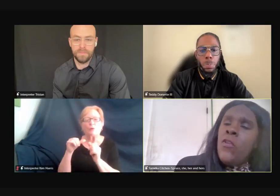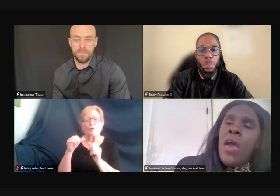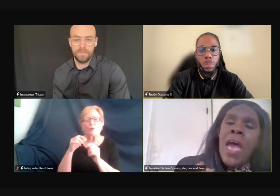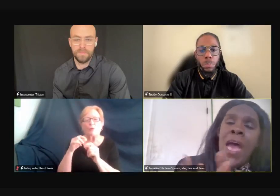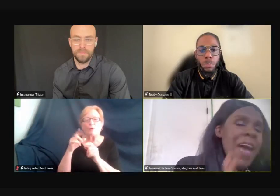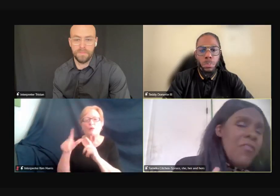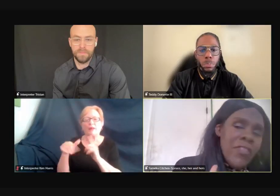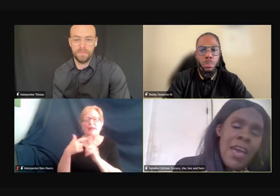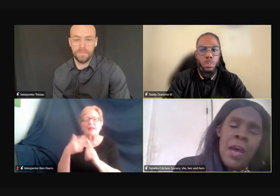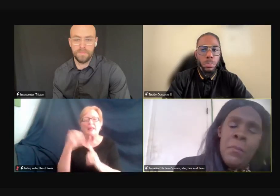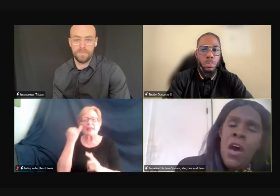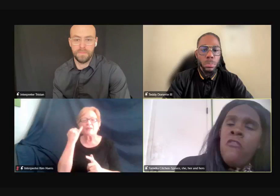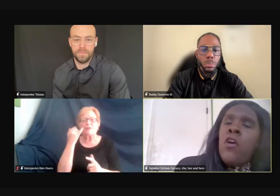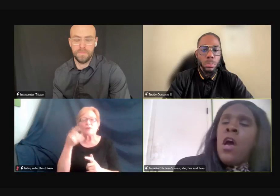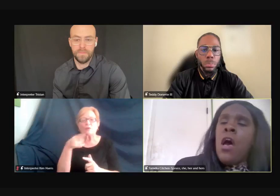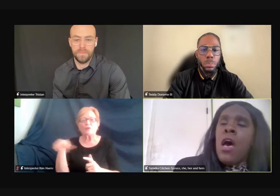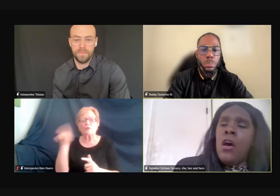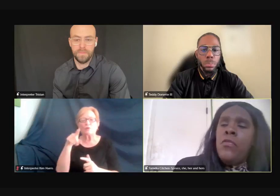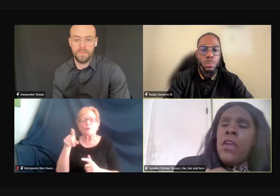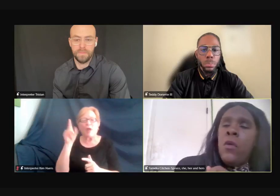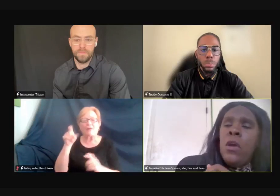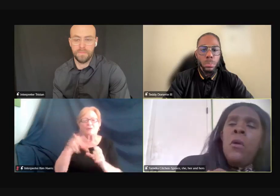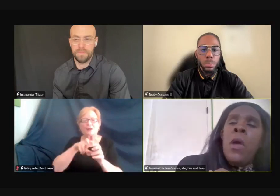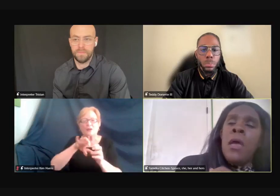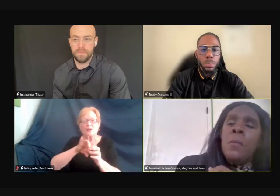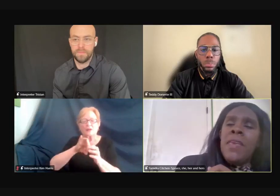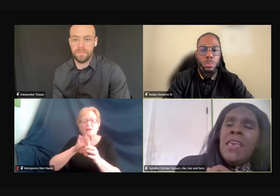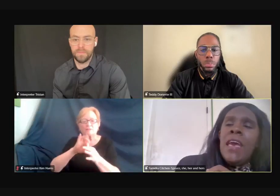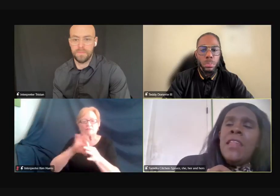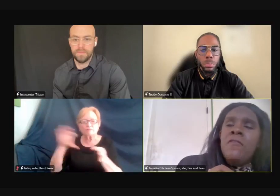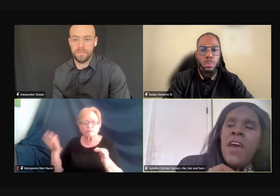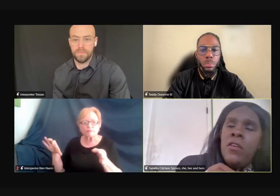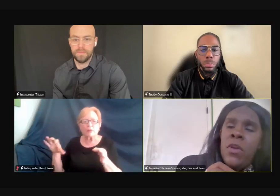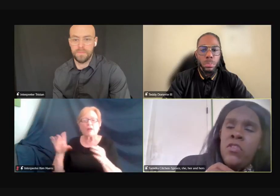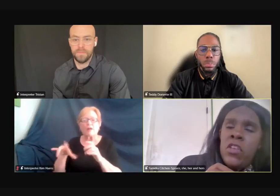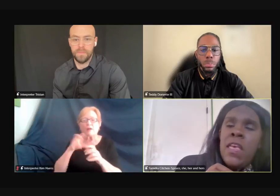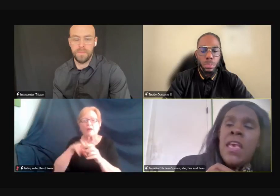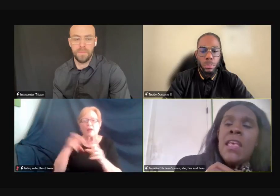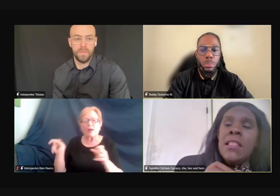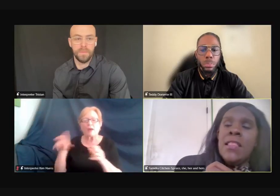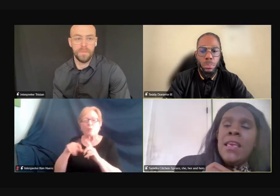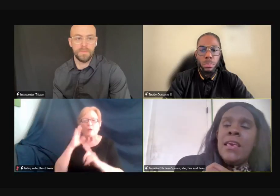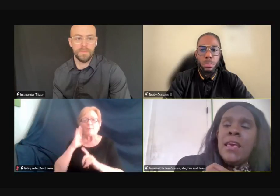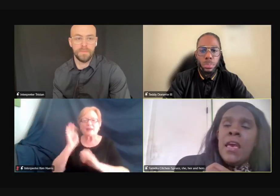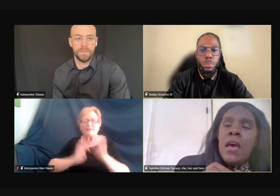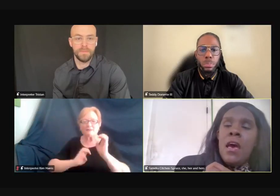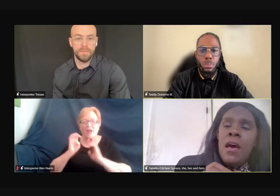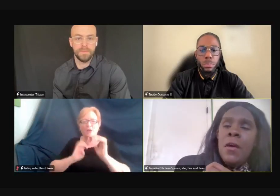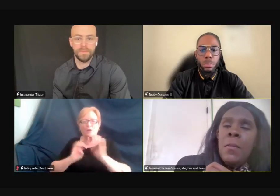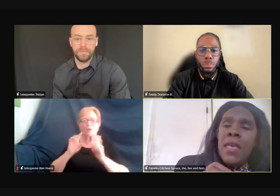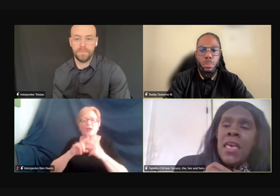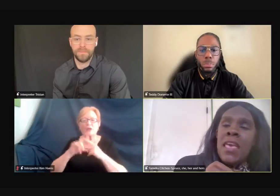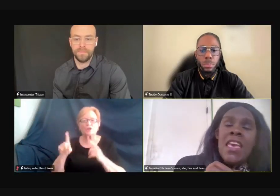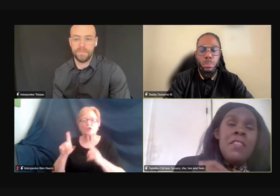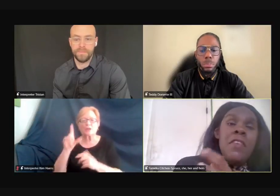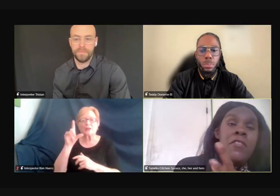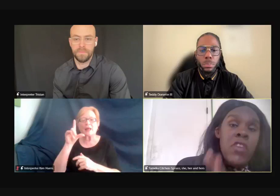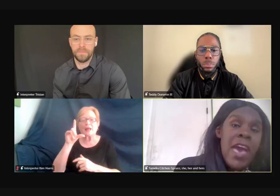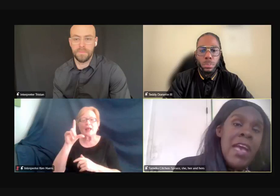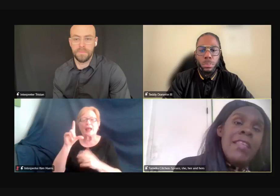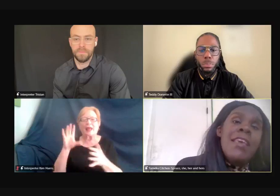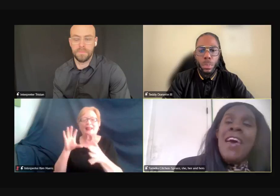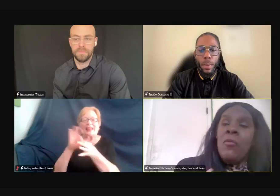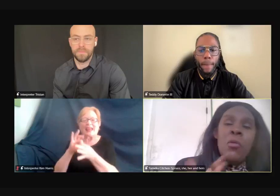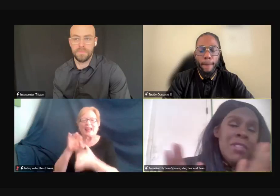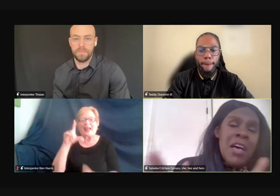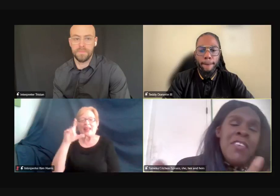case if you have to hop off, there will be an evaluation link in the